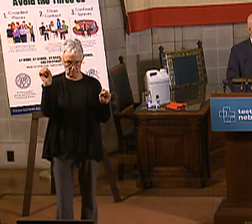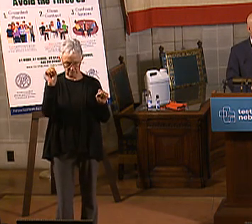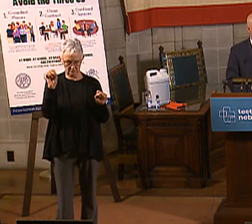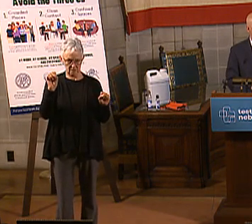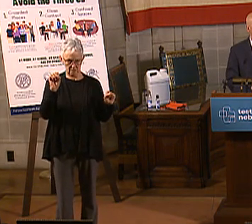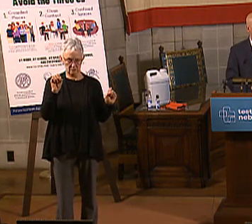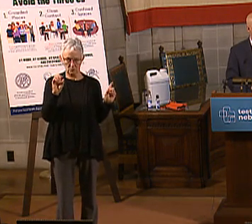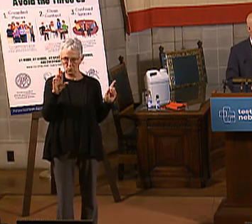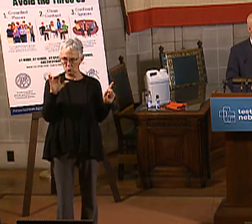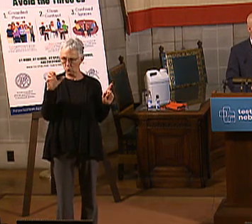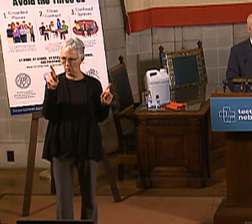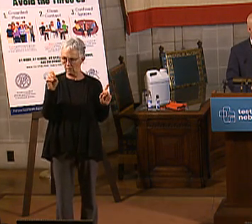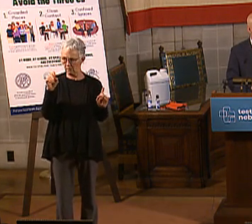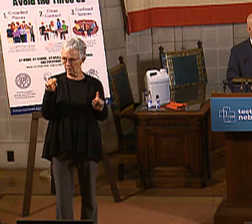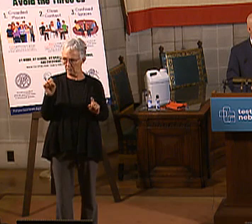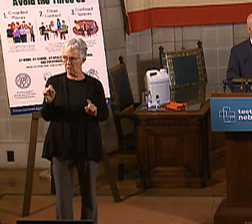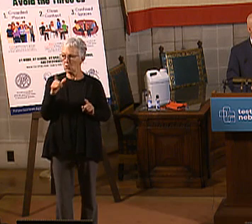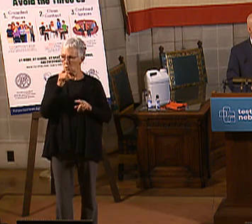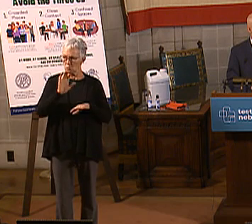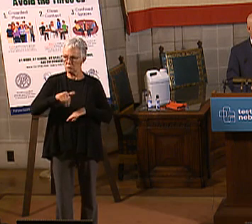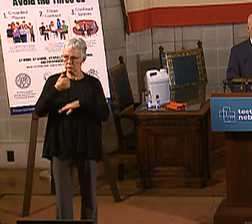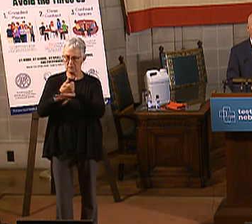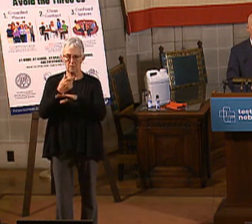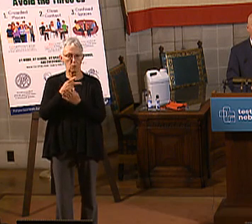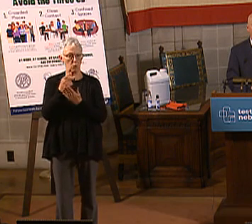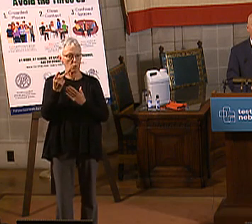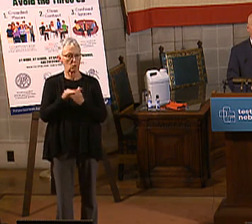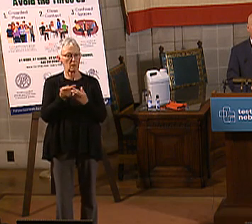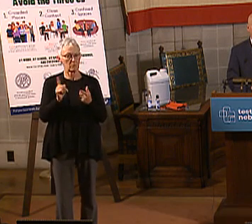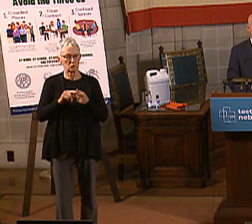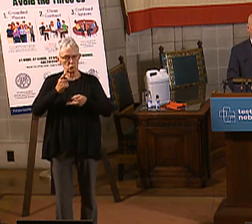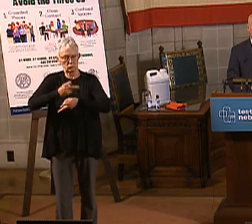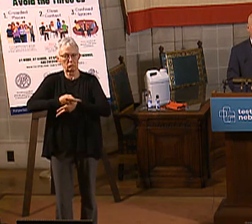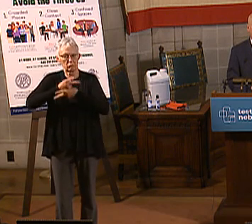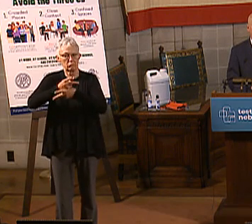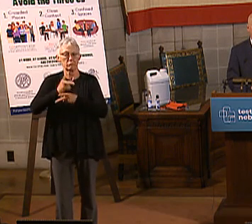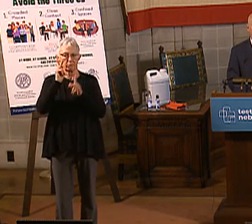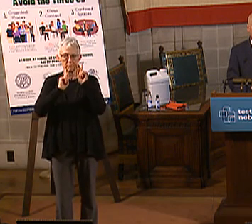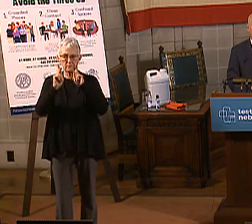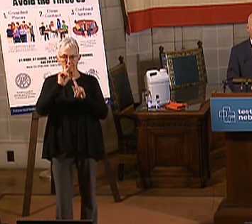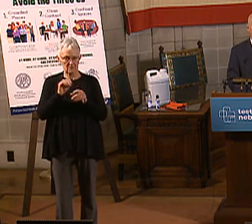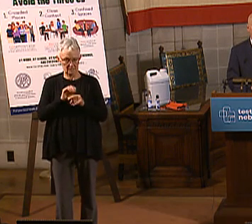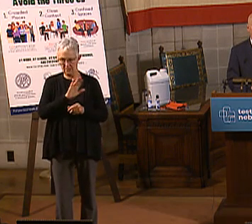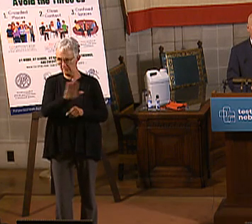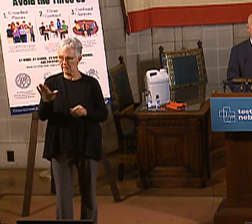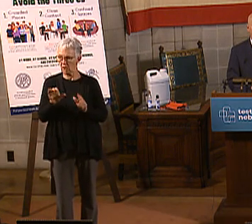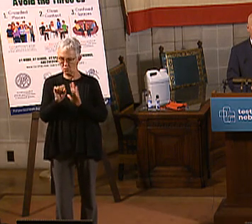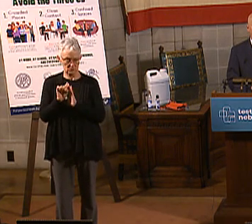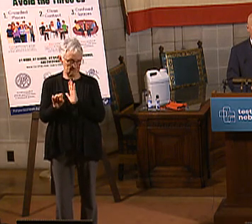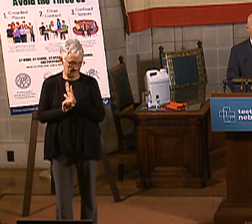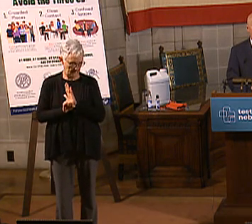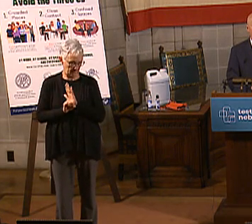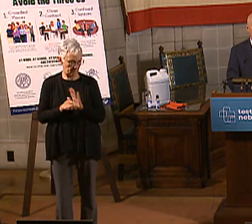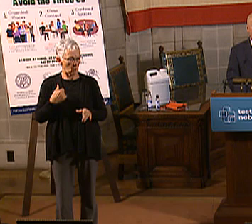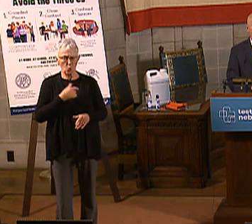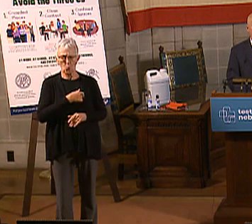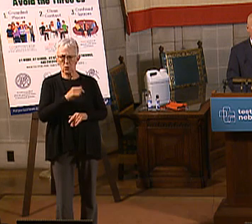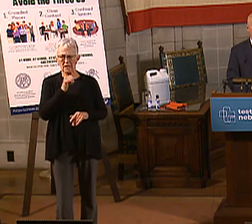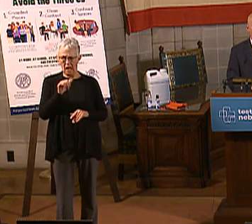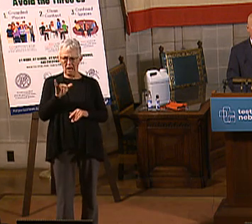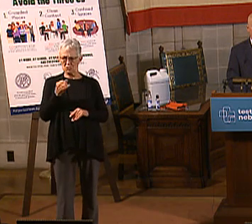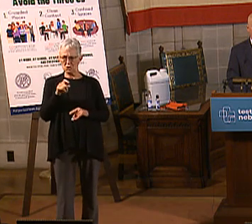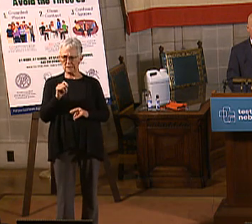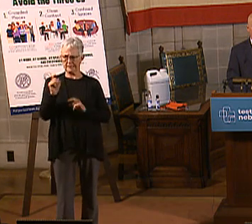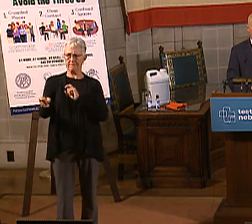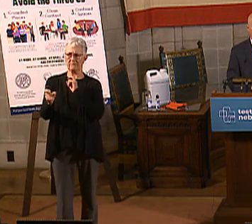to innovate in caring for their state's residents. The state isn't just handing out Medicaid cards. They're trying to improve the health